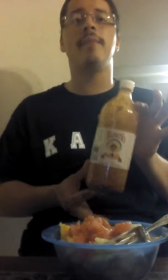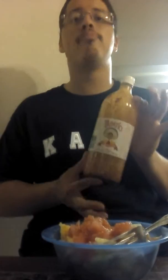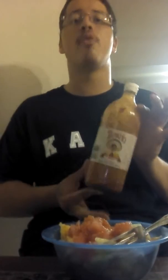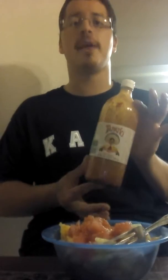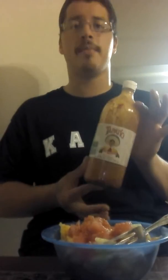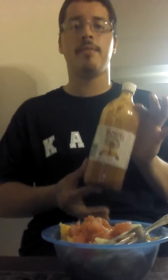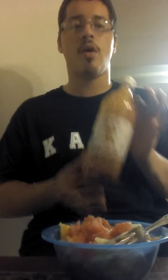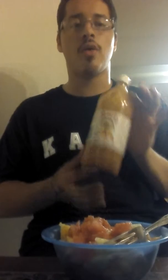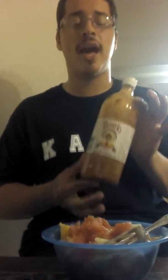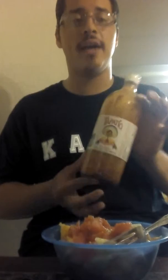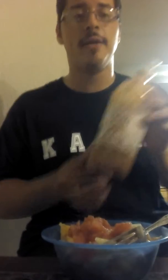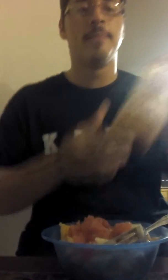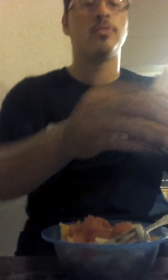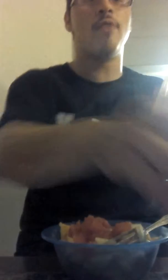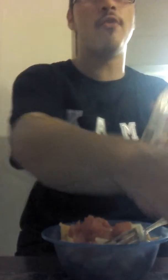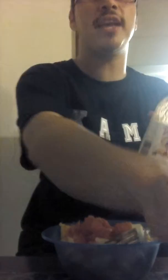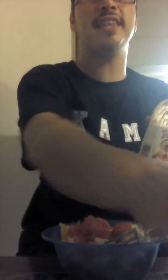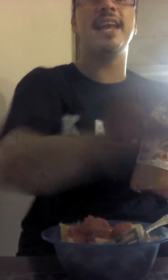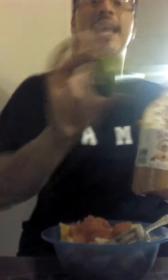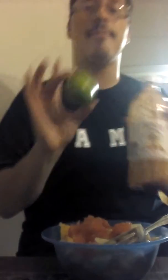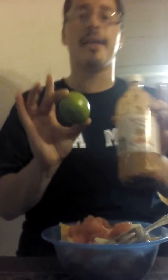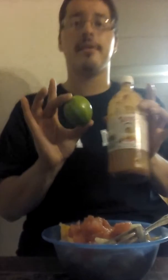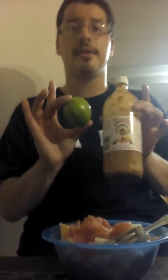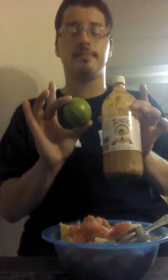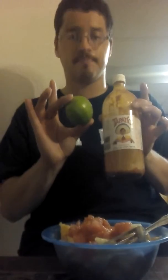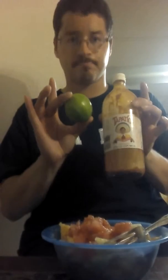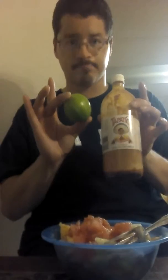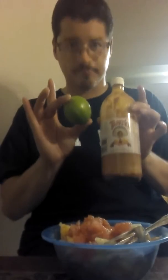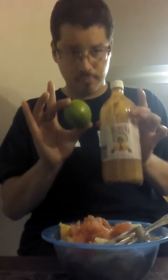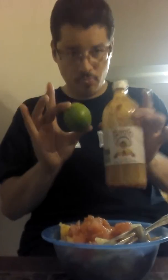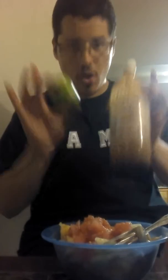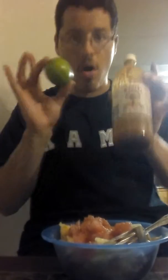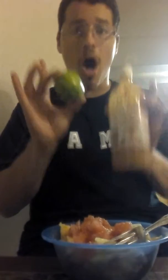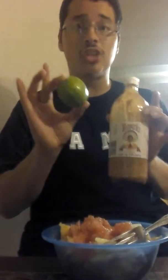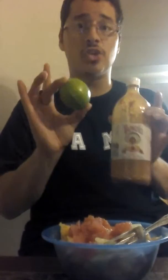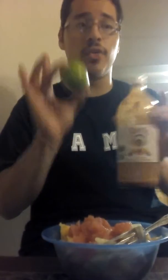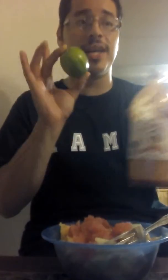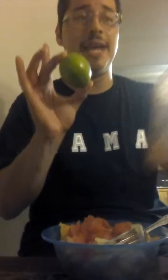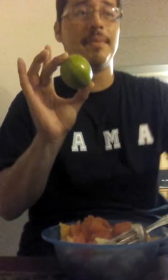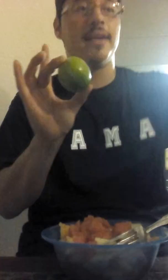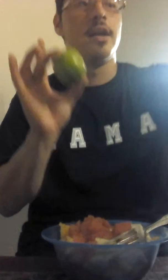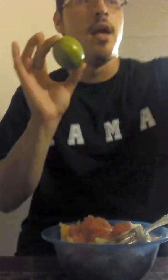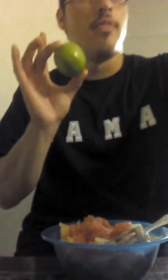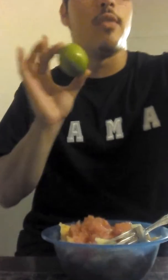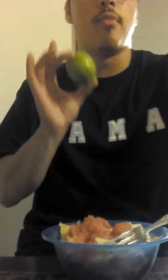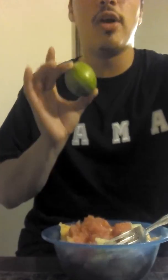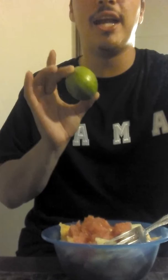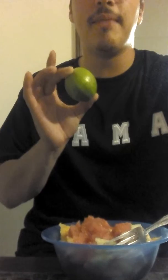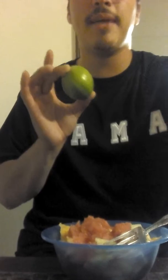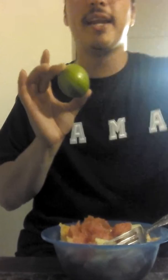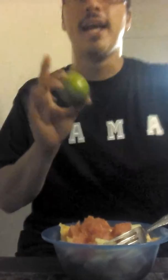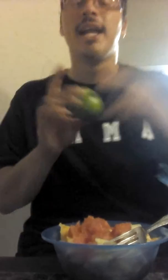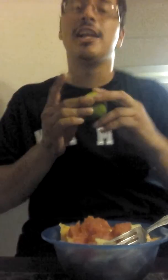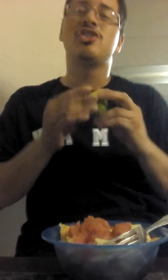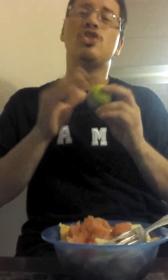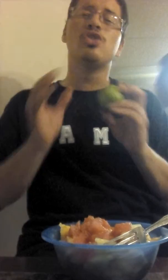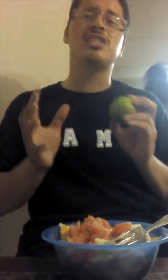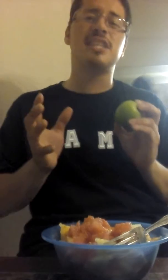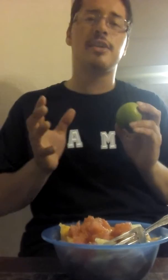important. Very Okay? Don't forget the lemon. Also, the lemon. The more lemon, the juicier.